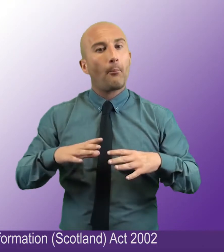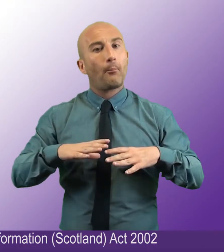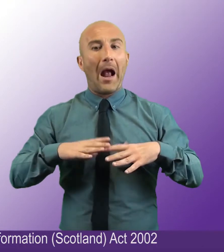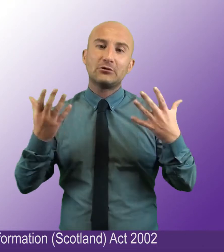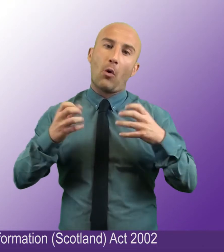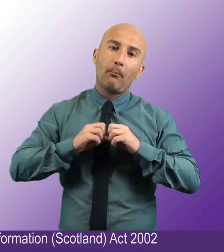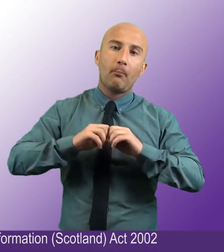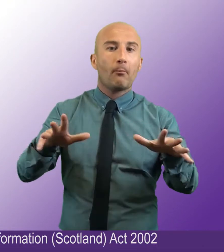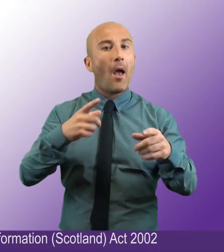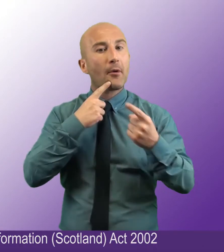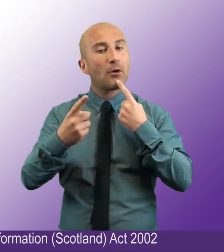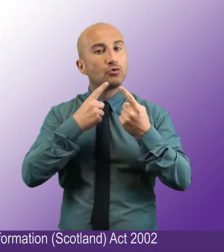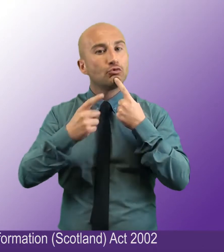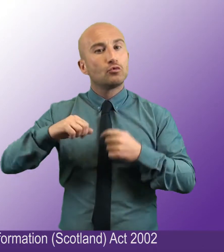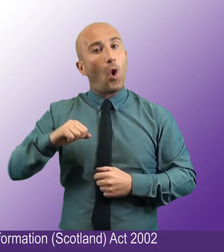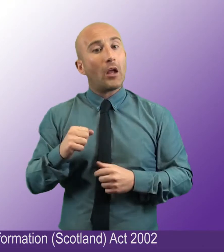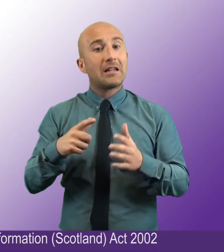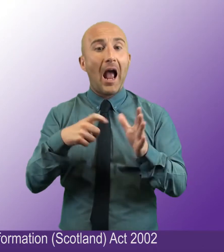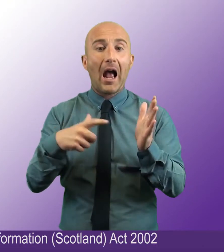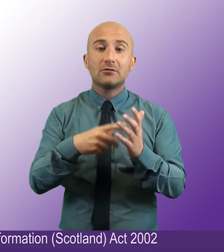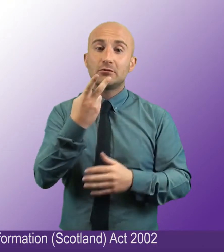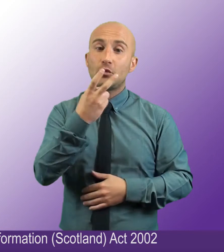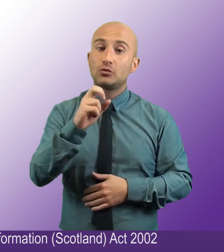The Freedom of Information Scotland Act 2002